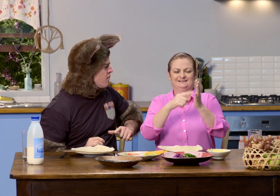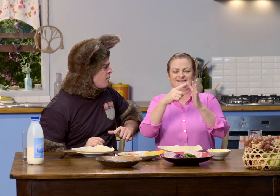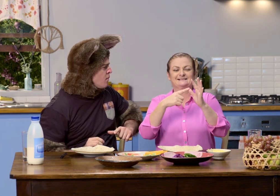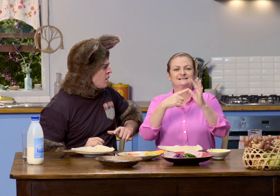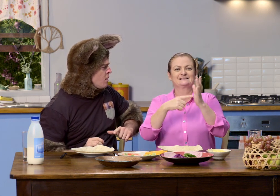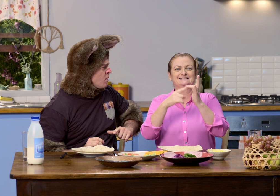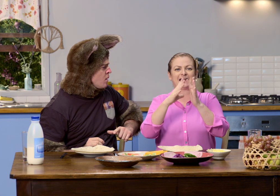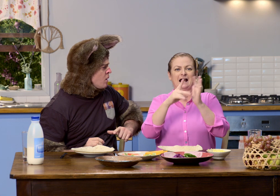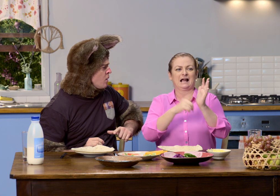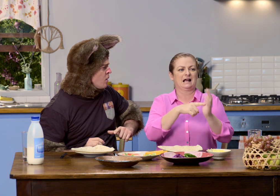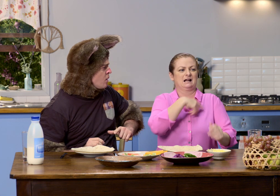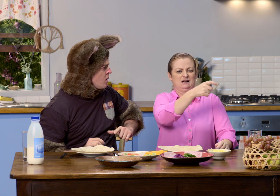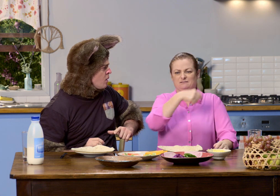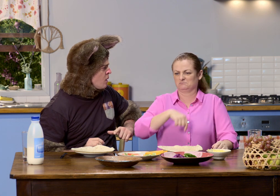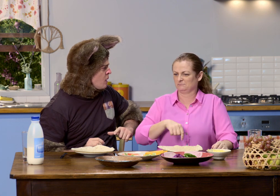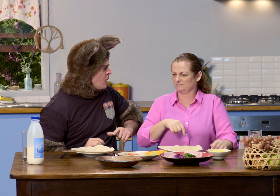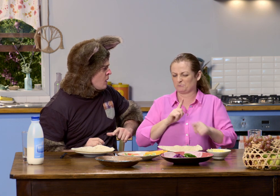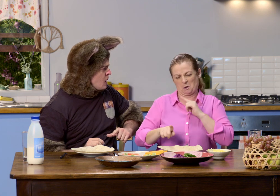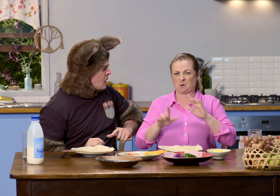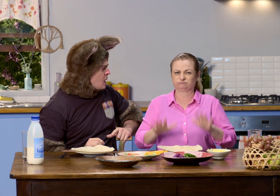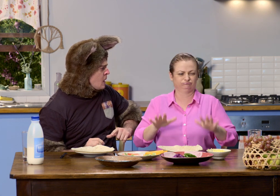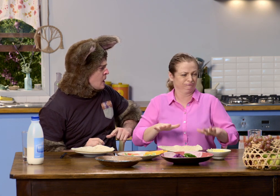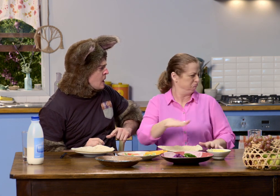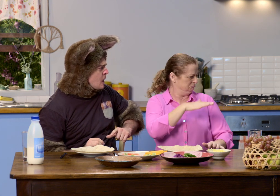to go and get some tea towels. But most of the time I was in here.